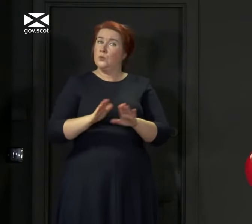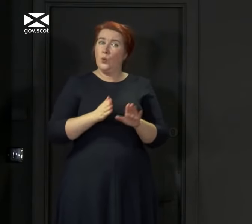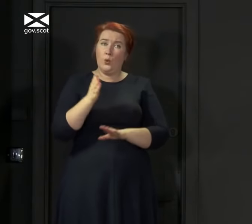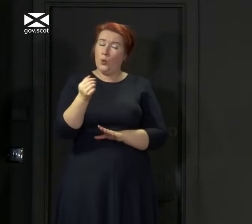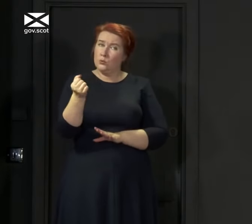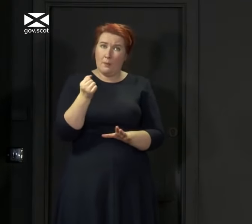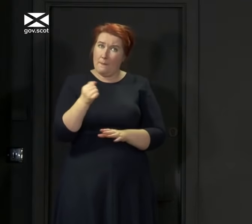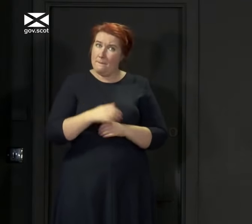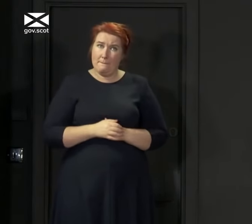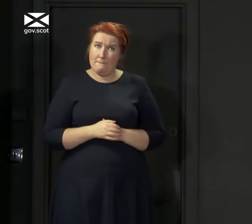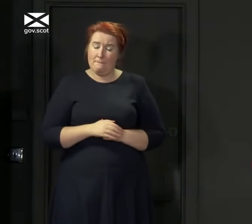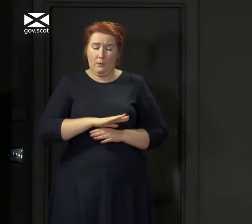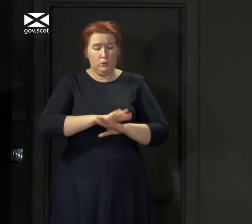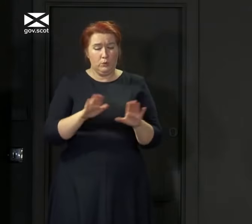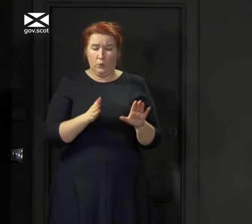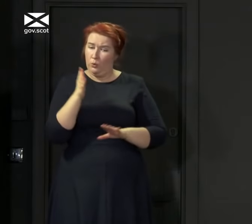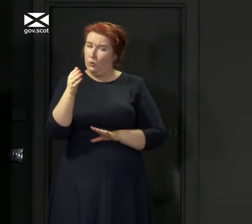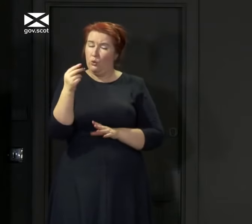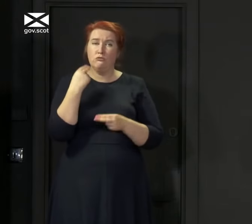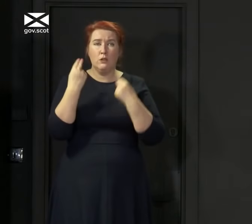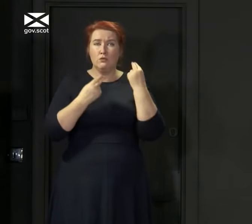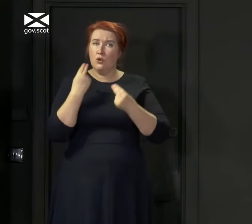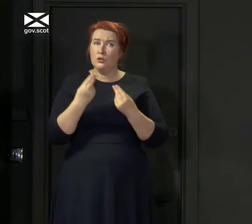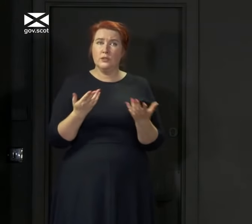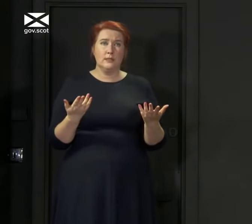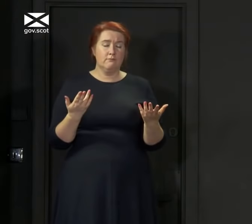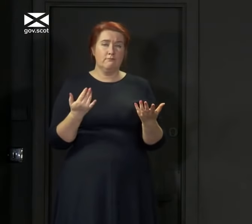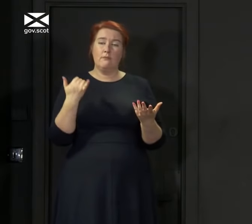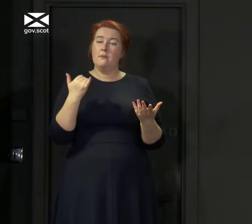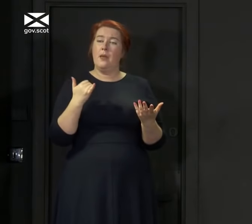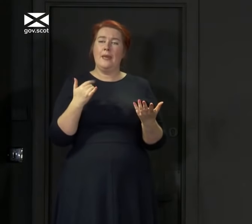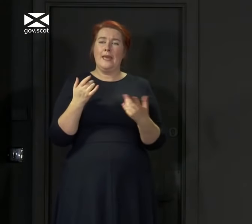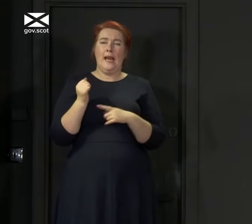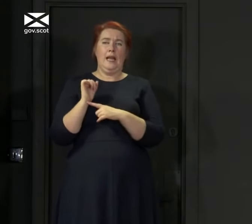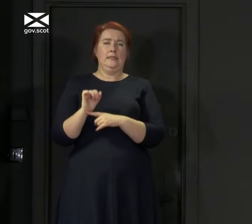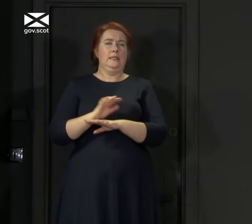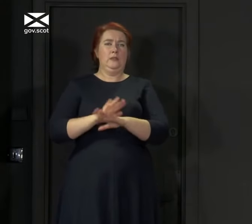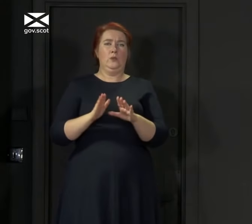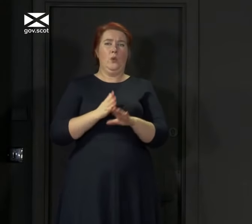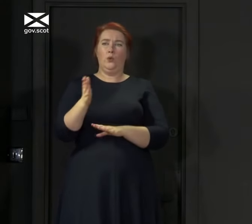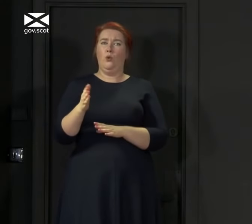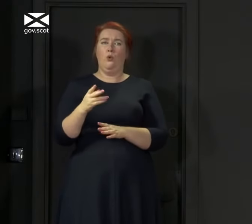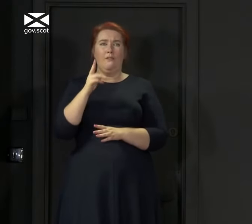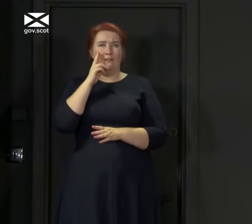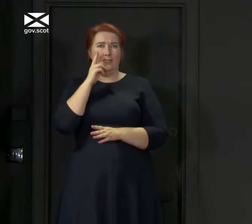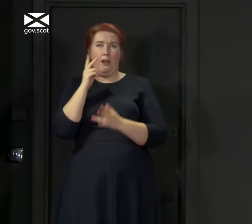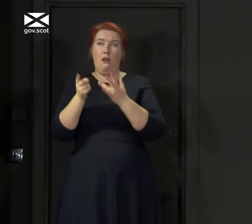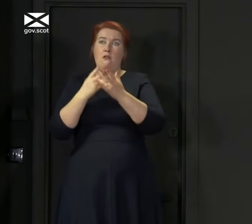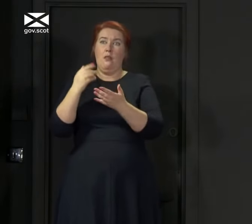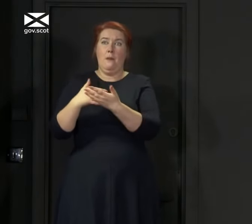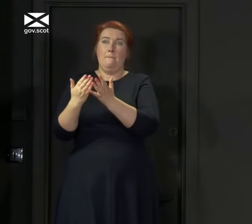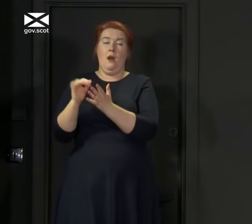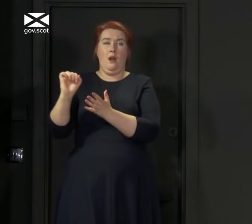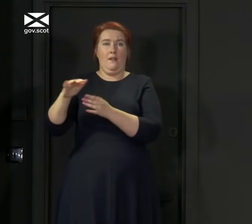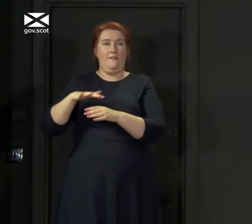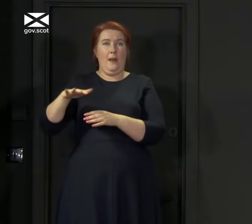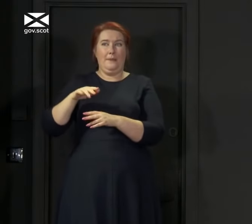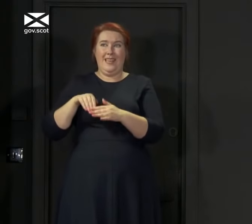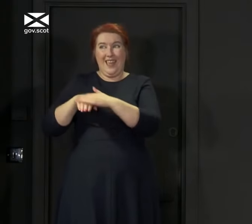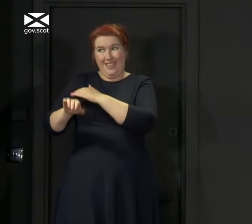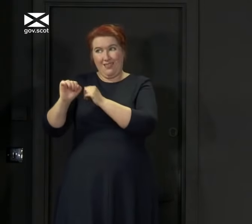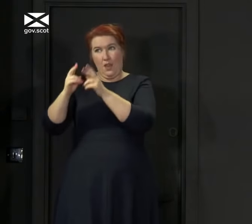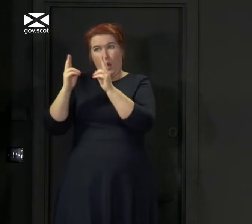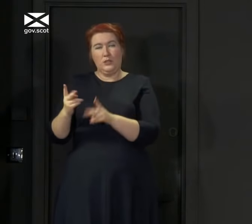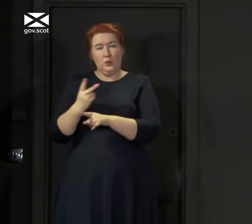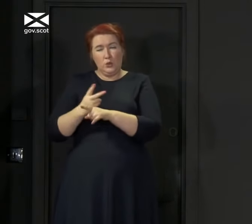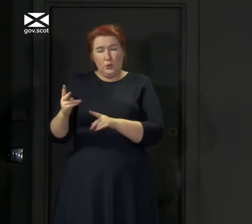advice. Don't go to a restaurant and maybe don't go and visit another branch of your family in their house for a couple of weeks.